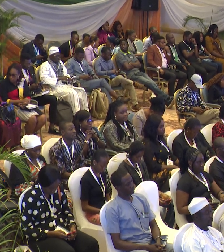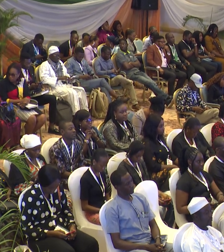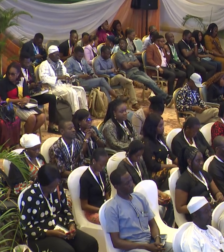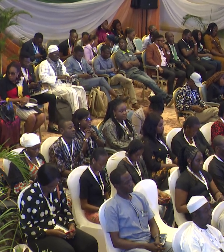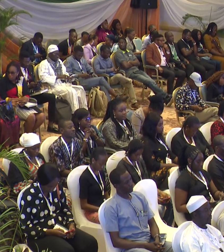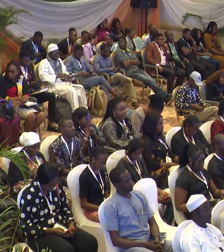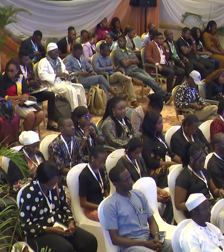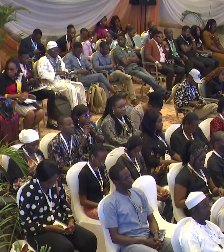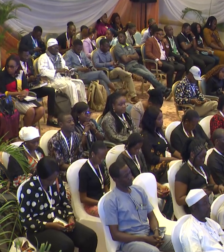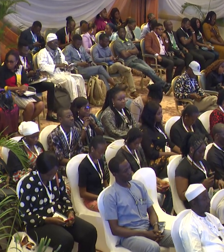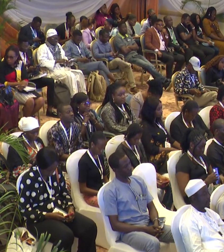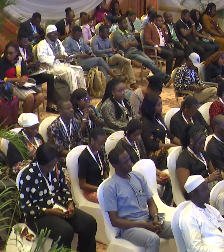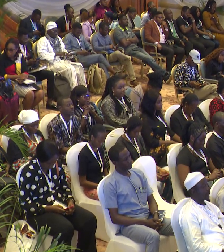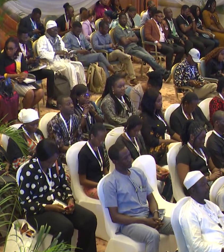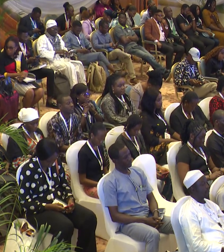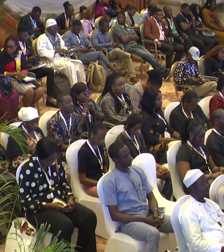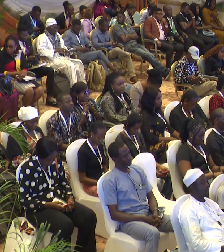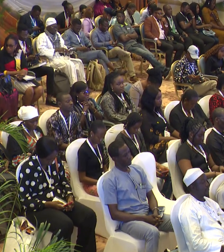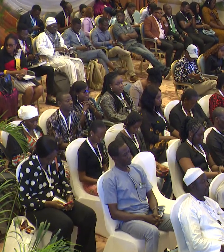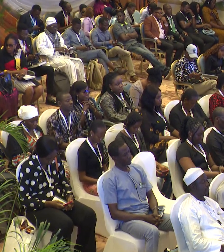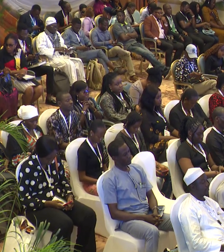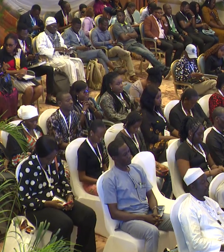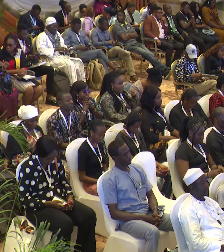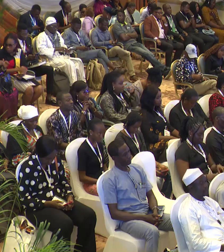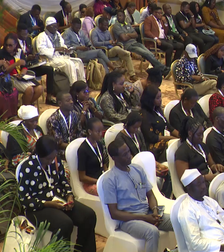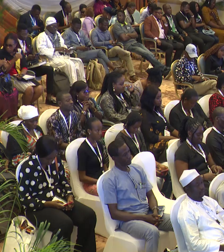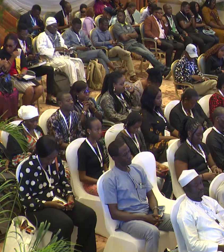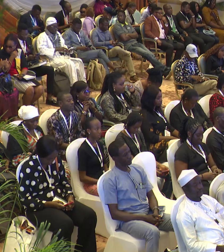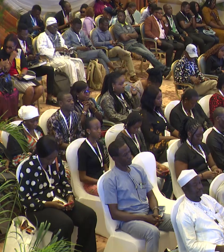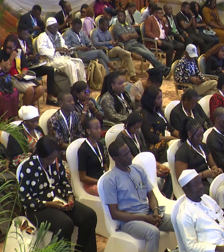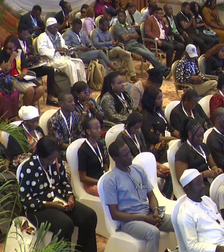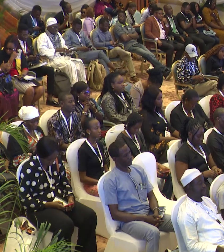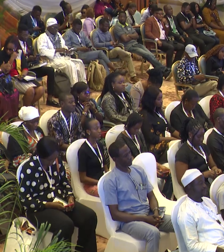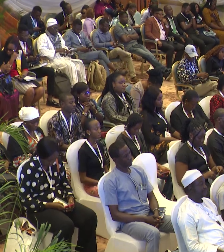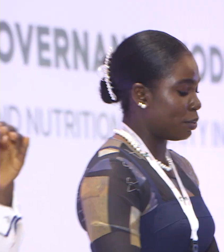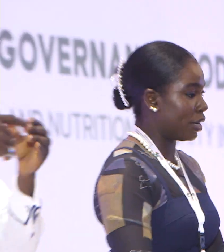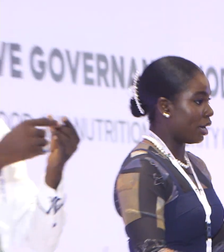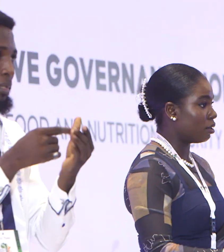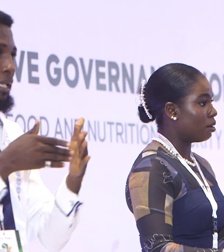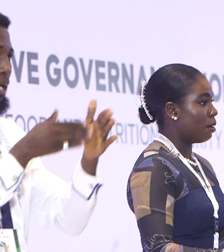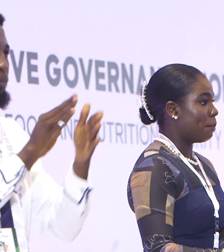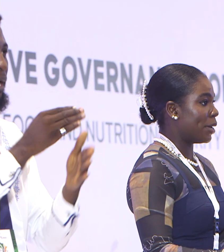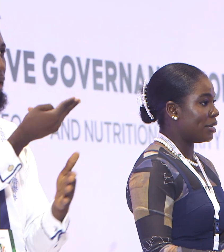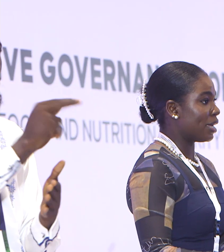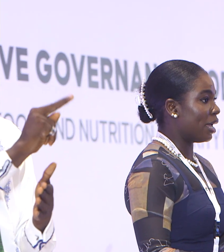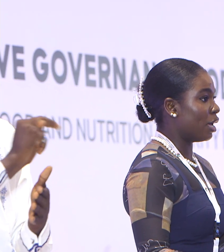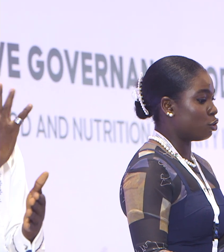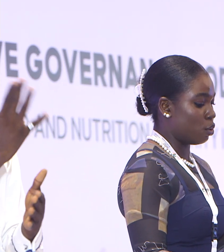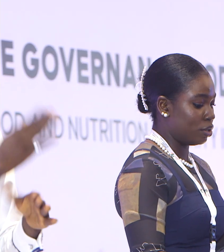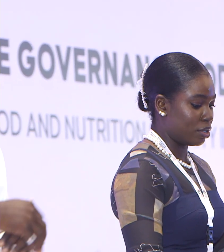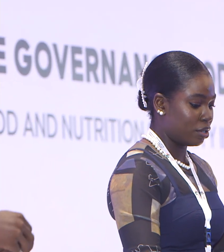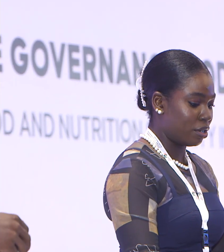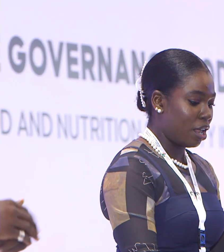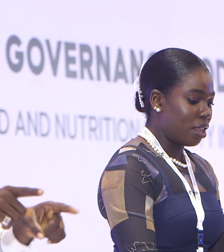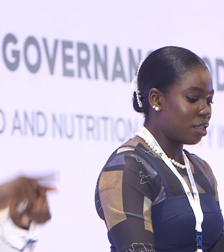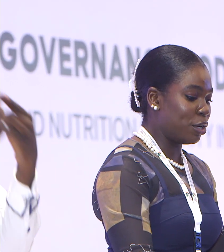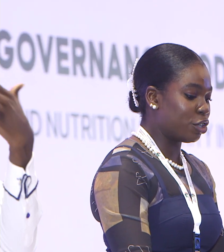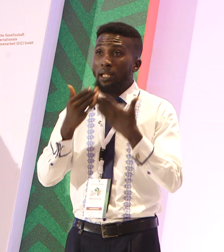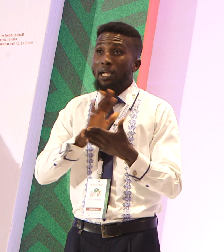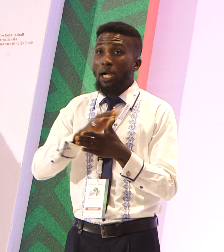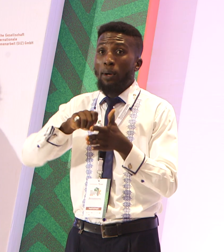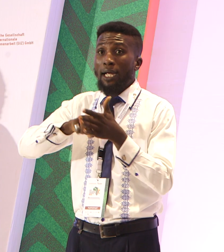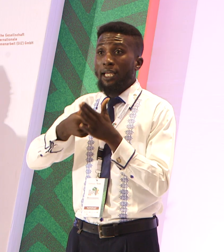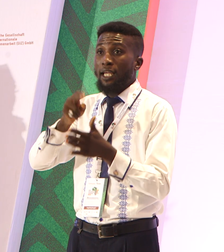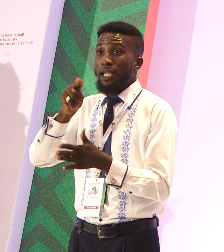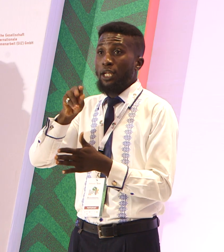by the Honorable Minister. We would also like to especially thank our keynote speaker, Melissa A. Jones, the